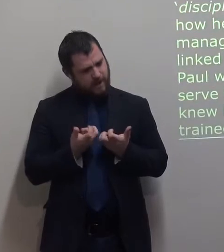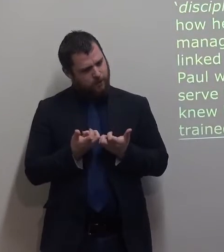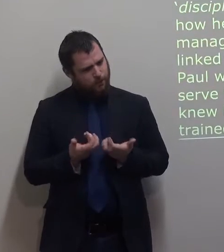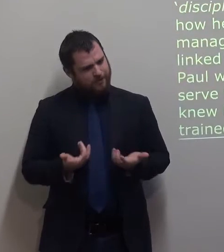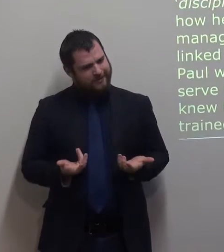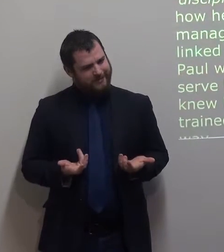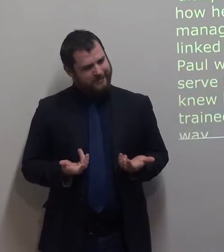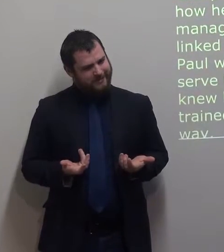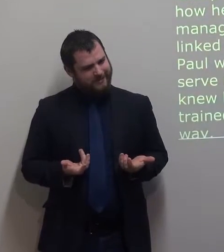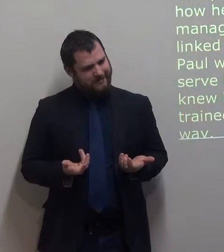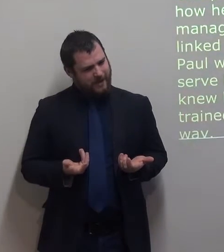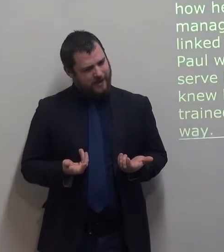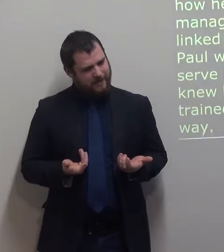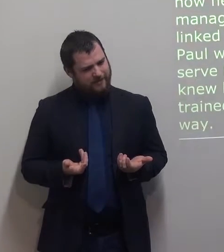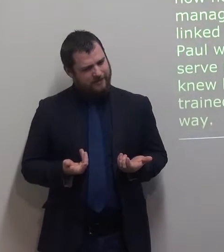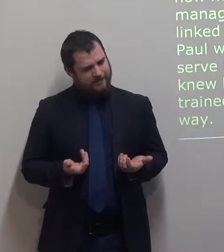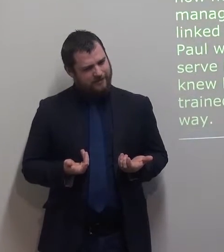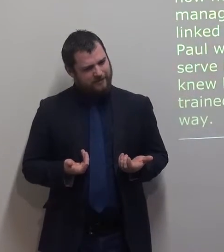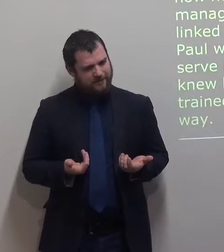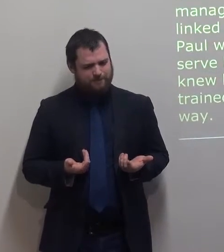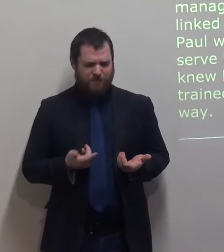The word is linked to soldiers in the army.